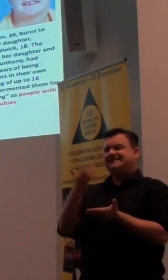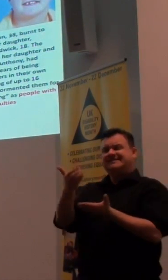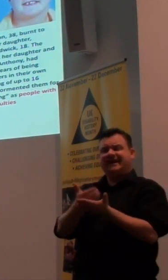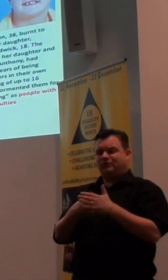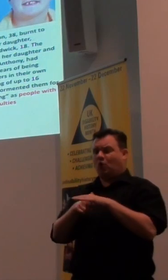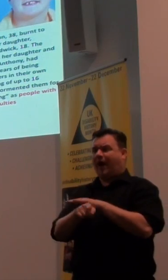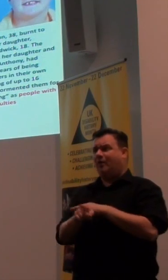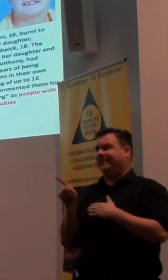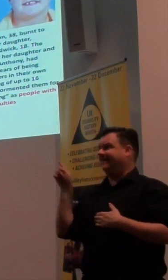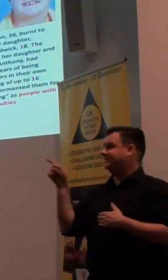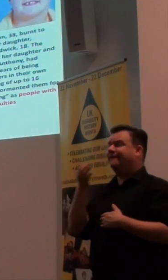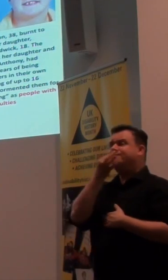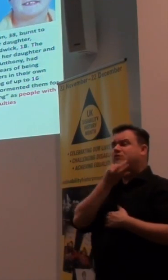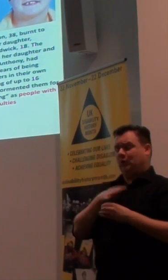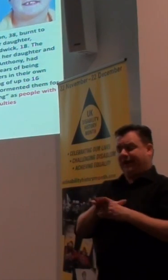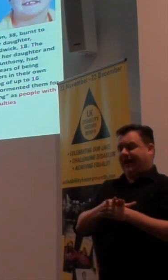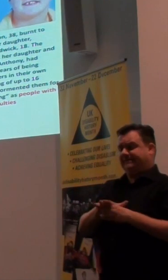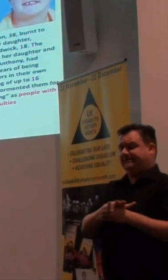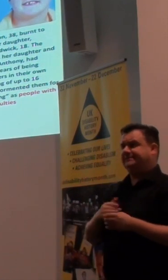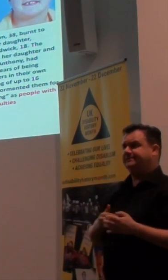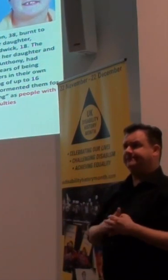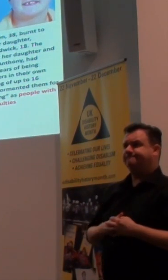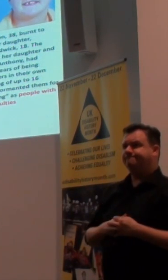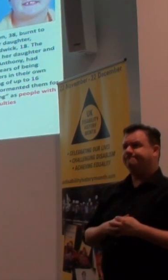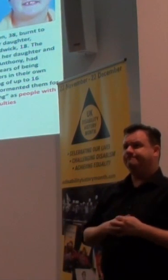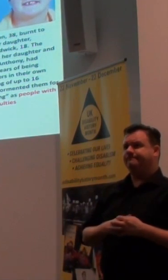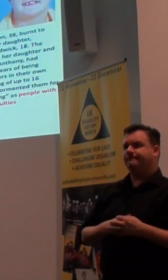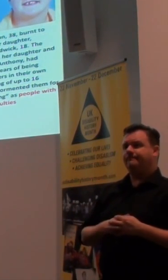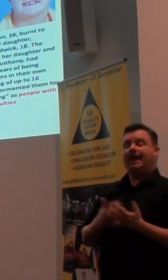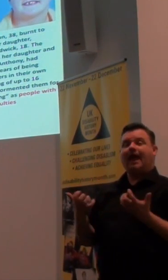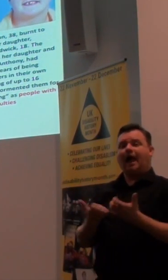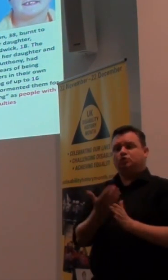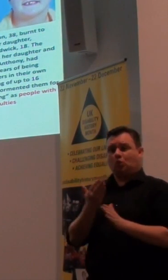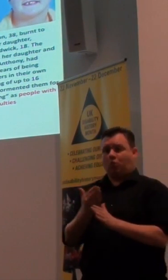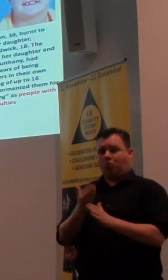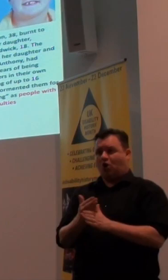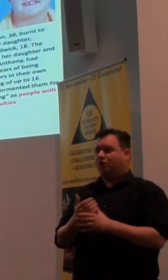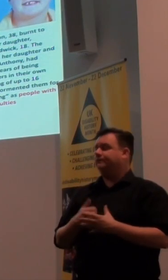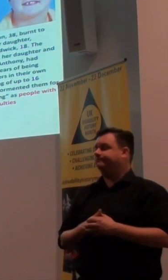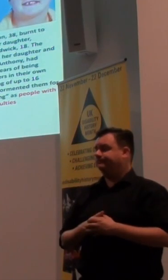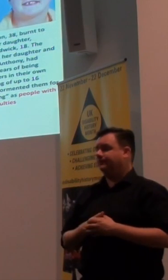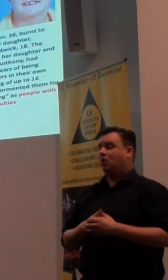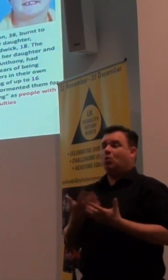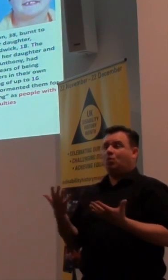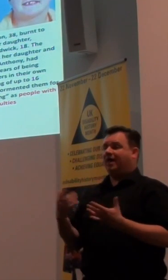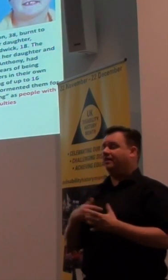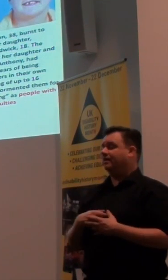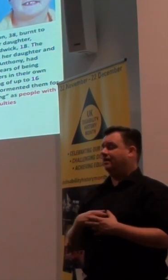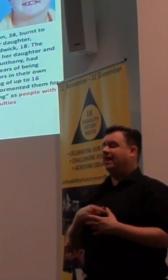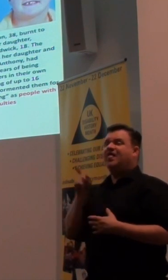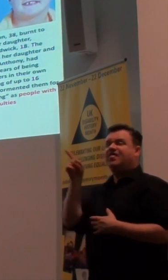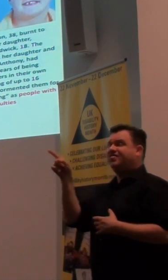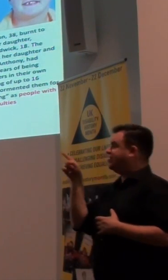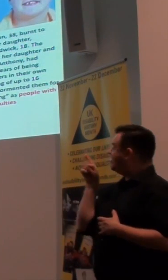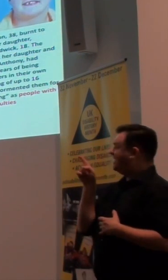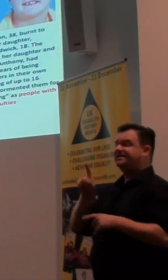few of the cases that have been coming on. How does it work? Well, you start by saying, these people are not in our group,